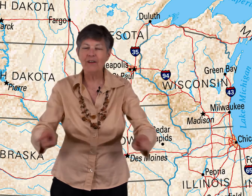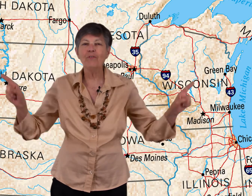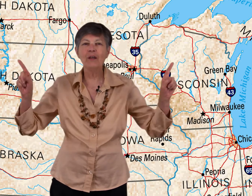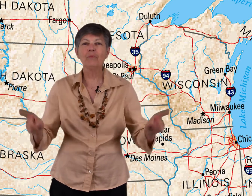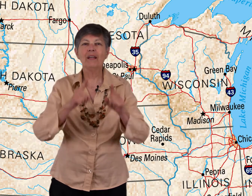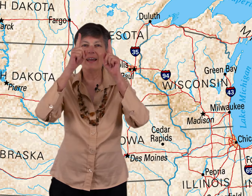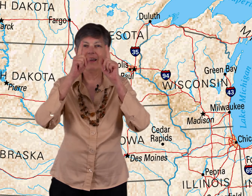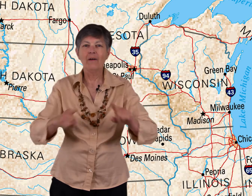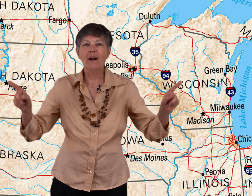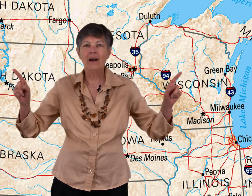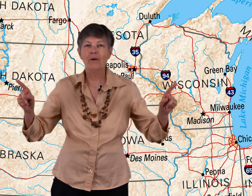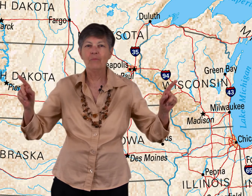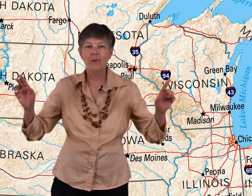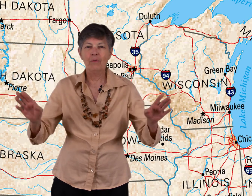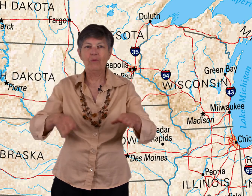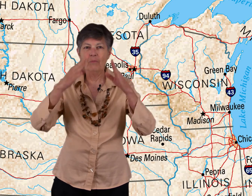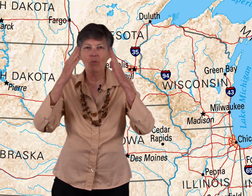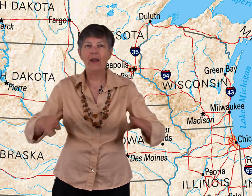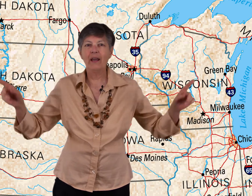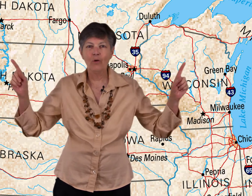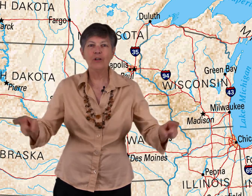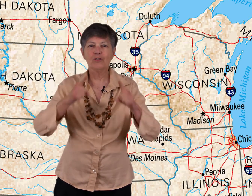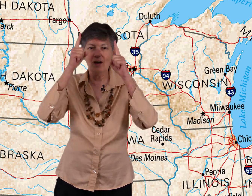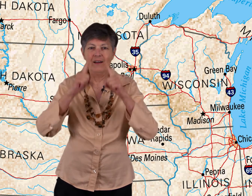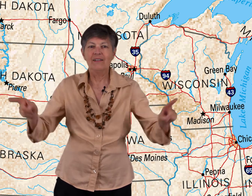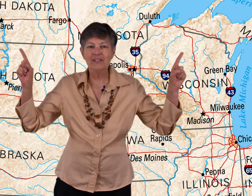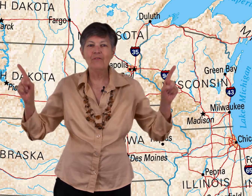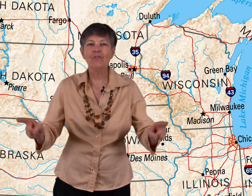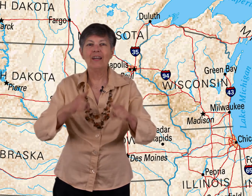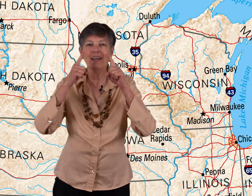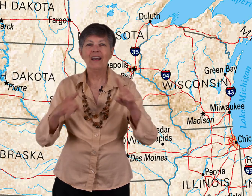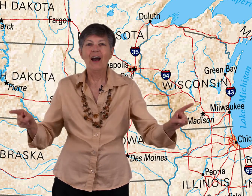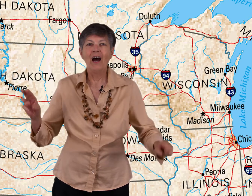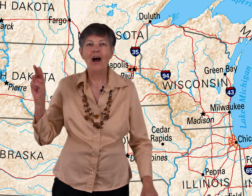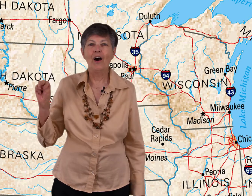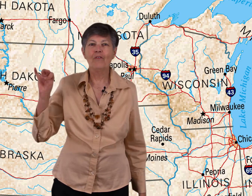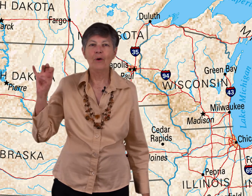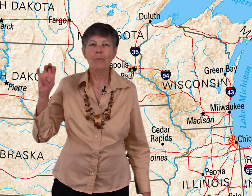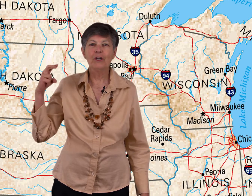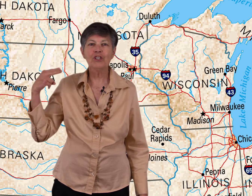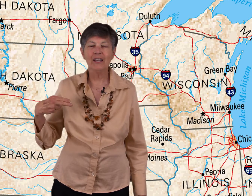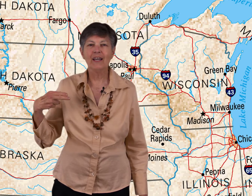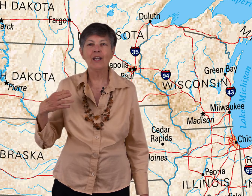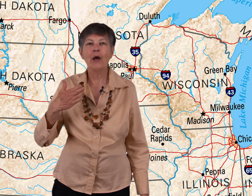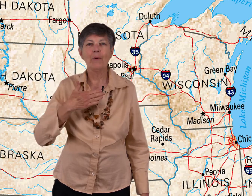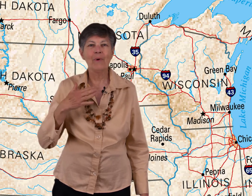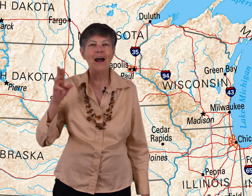symphony would be like, more like an orchestra. Symphony of Michigan, my